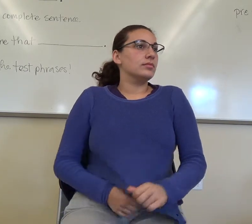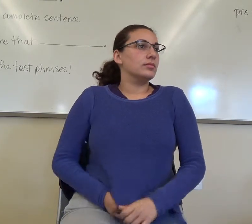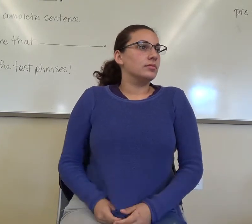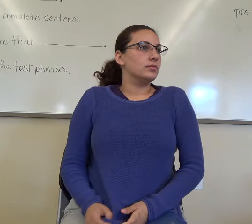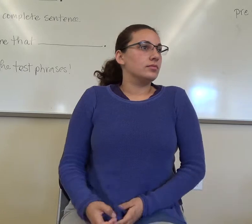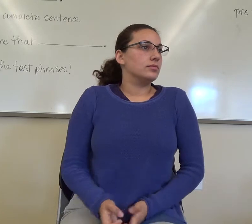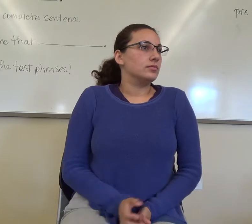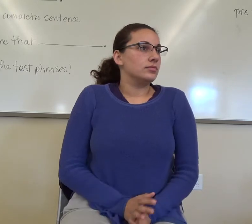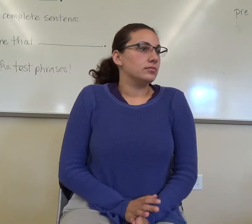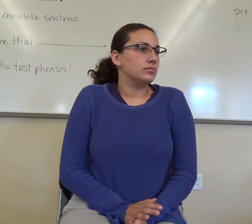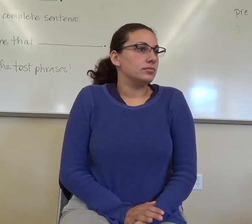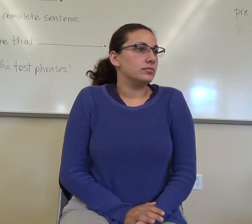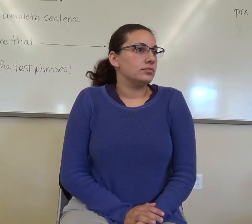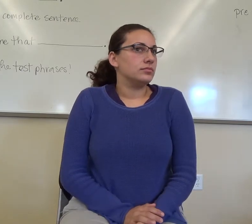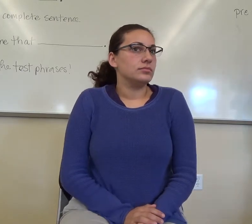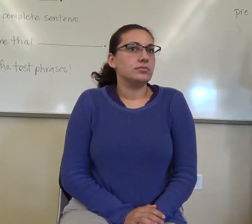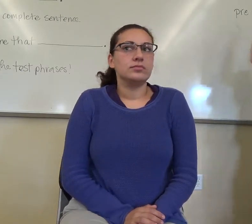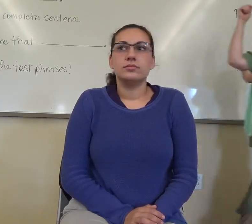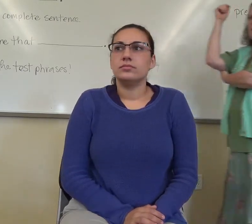...moving out there.